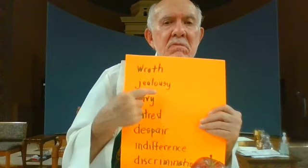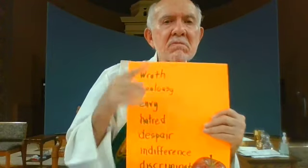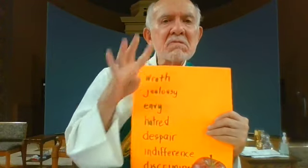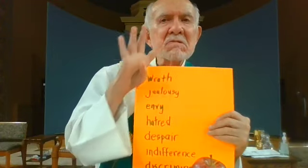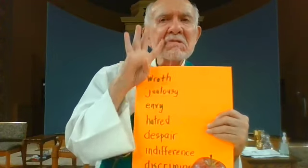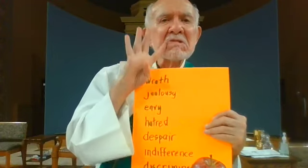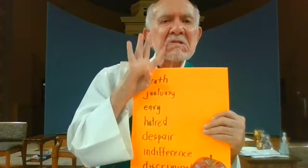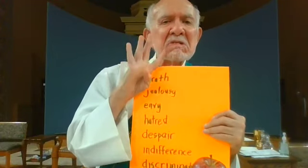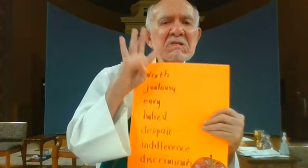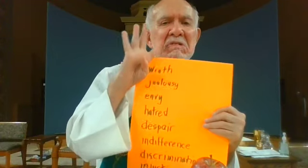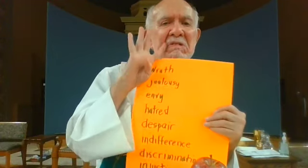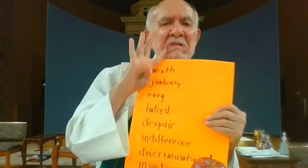envy